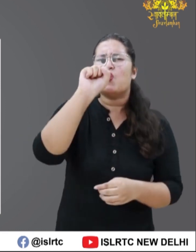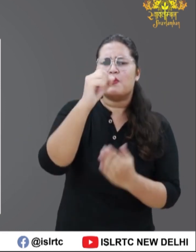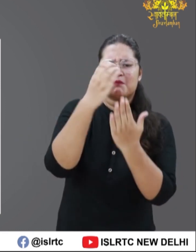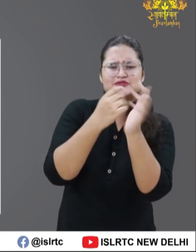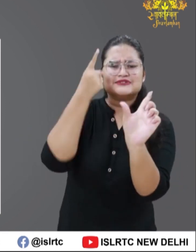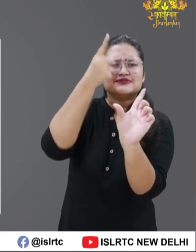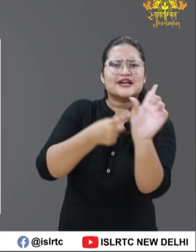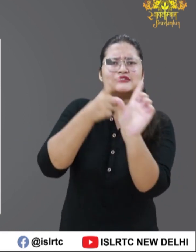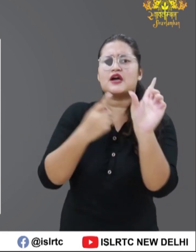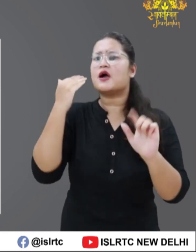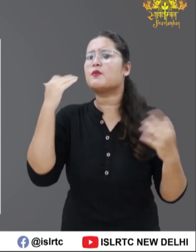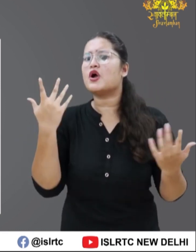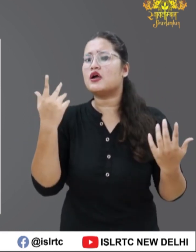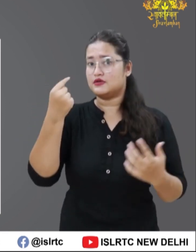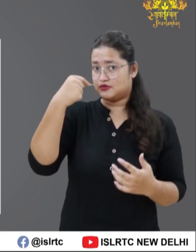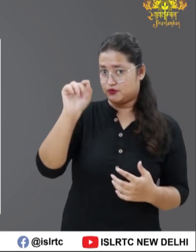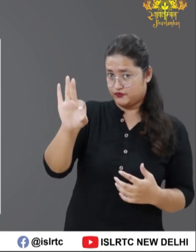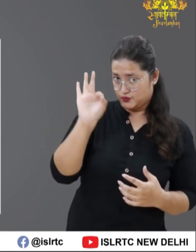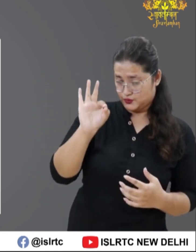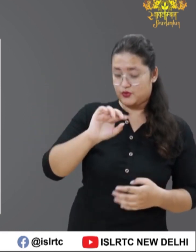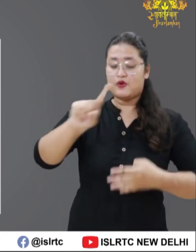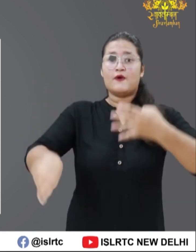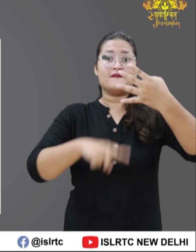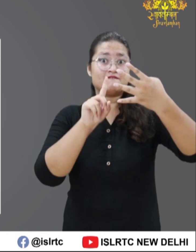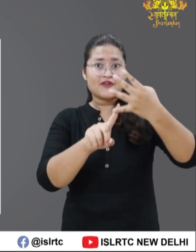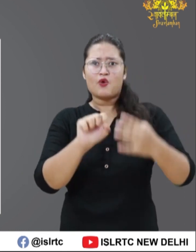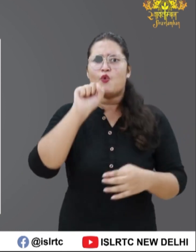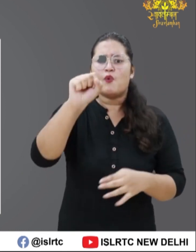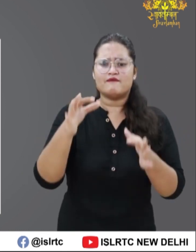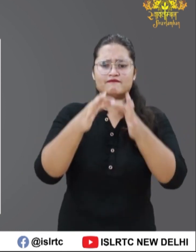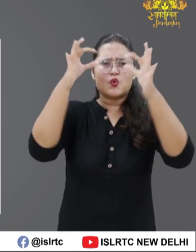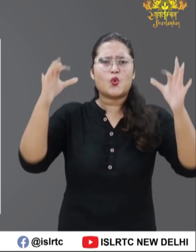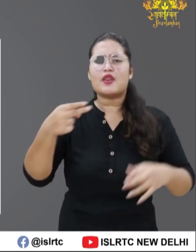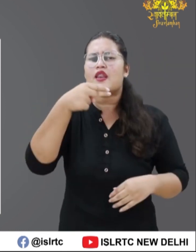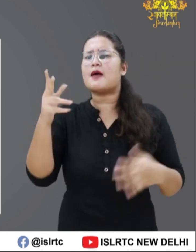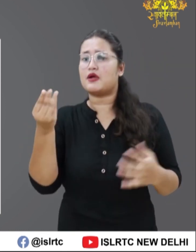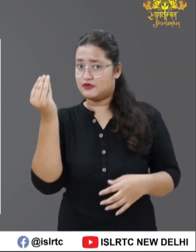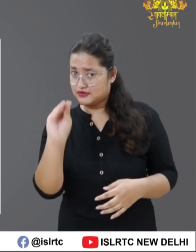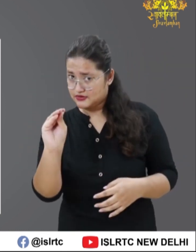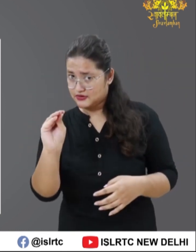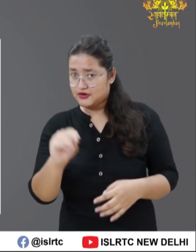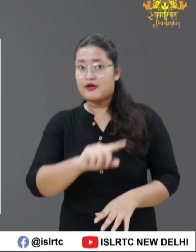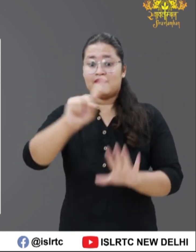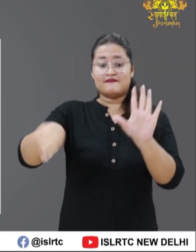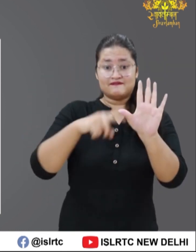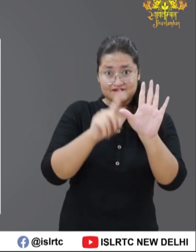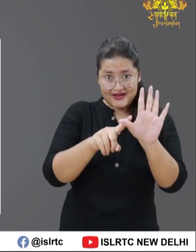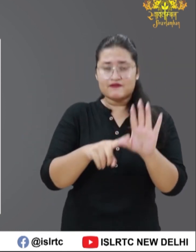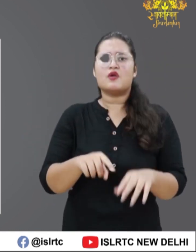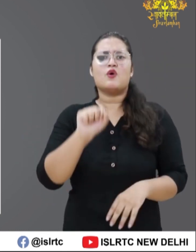the available options. Third, choose the academic session you are enrolled in. Fourth, write the name of your institute. Fifth,